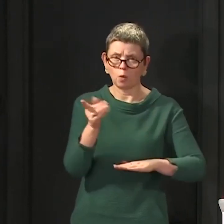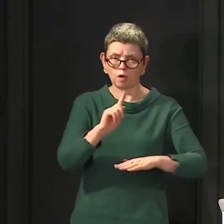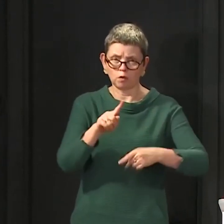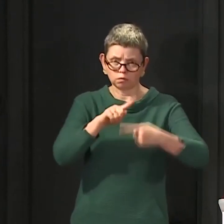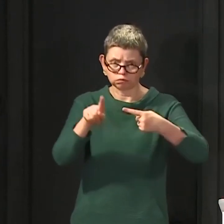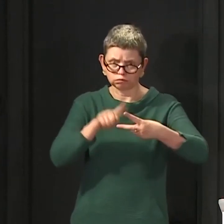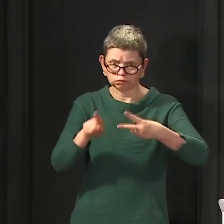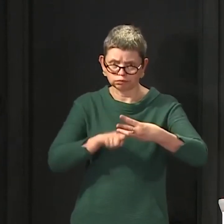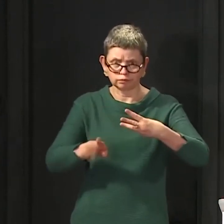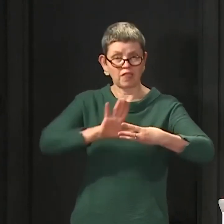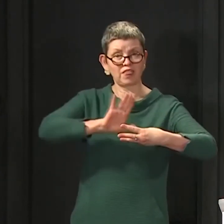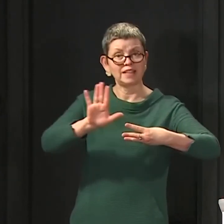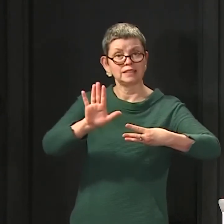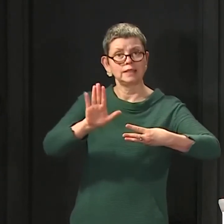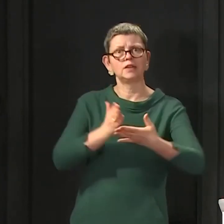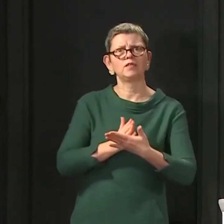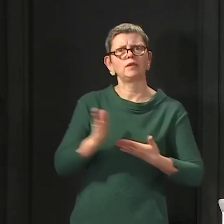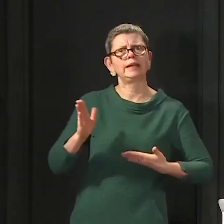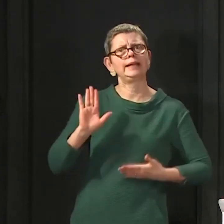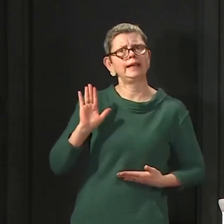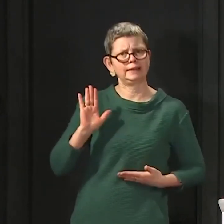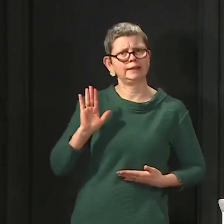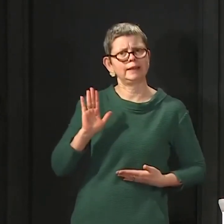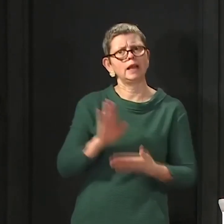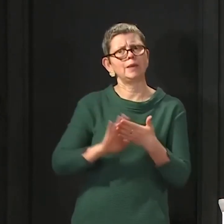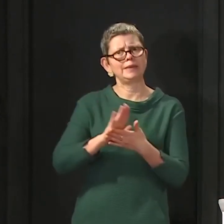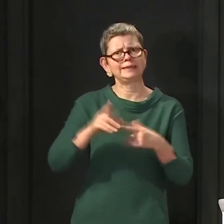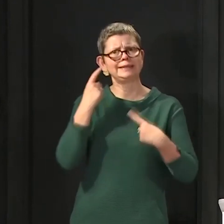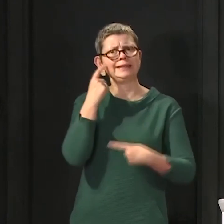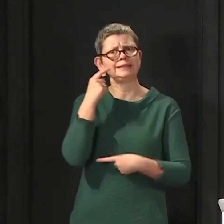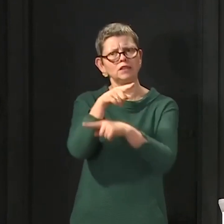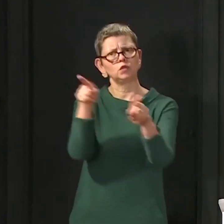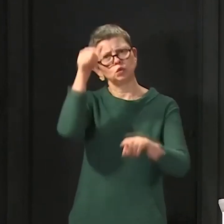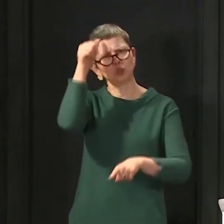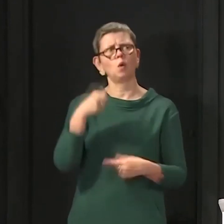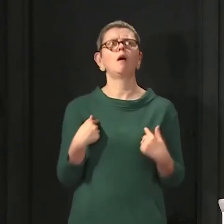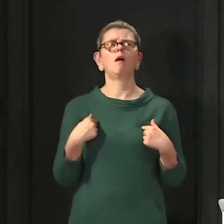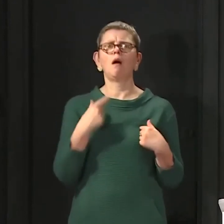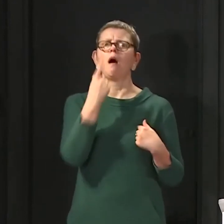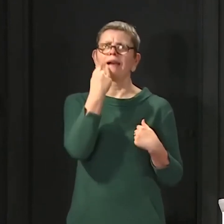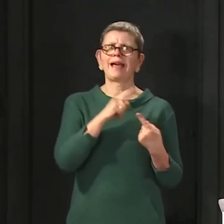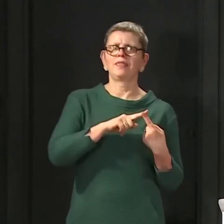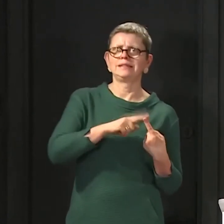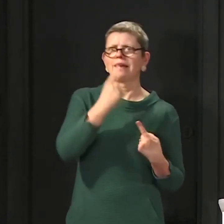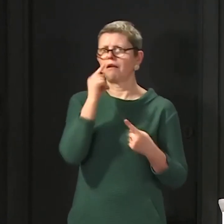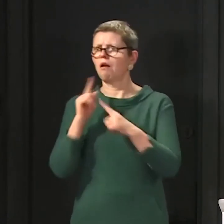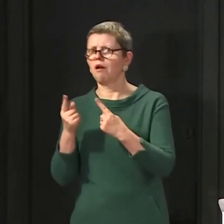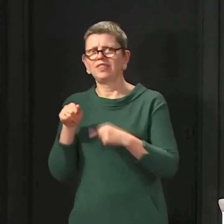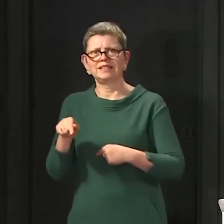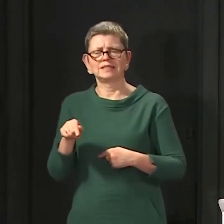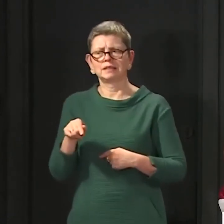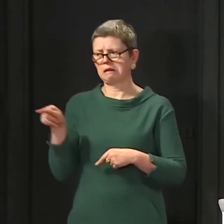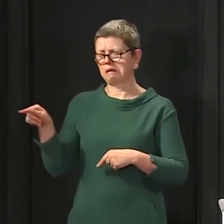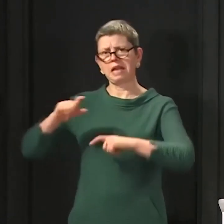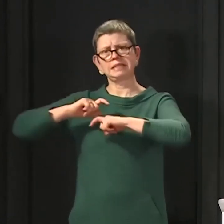that I think allows you to make the judgements about what you can and can't do, should and shouldn't do. I don't know what stay alert